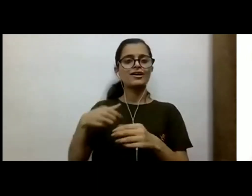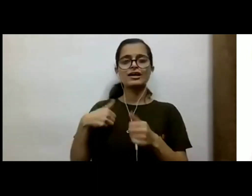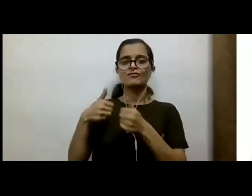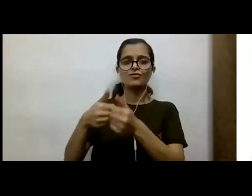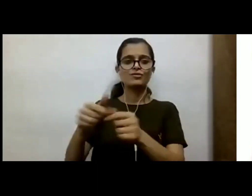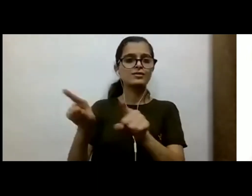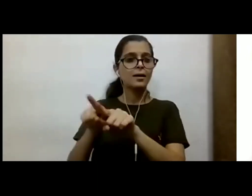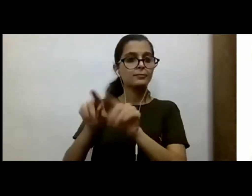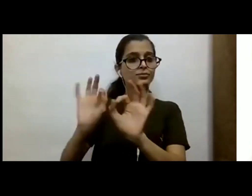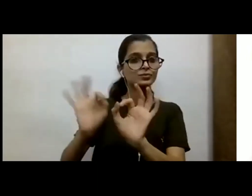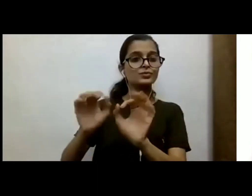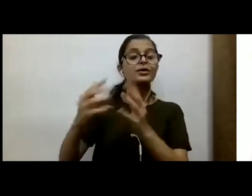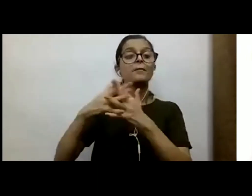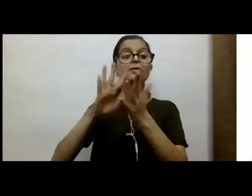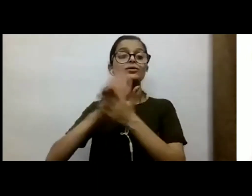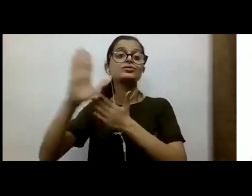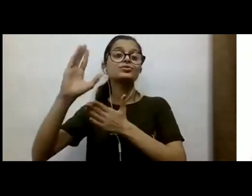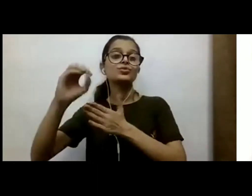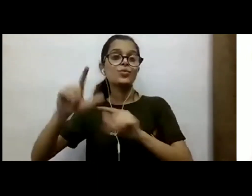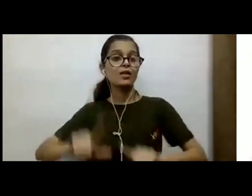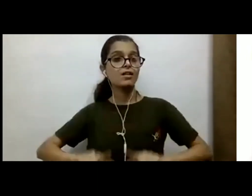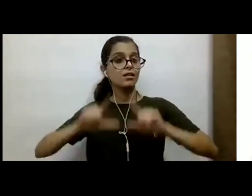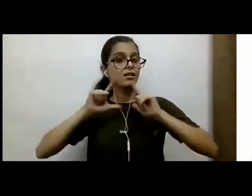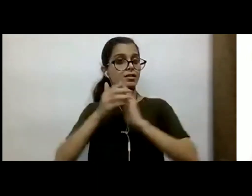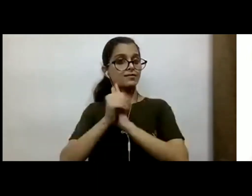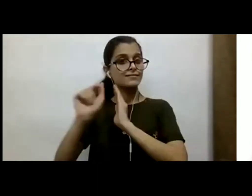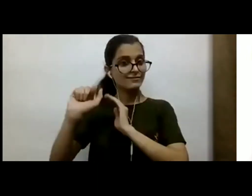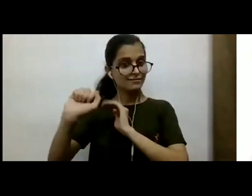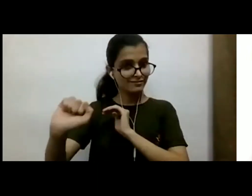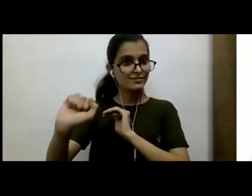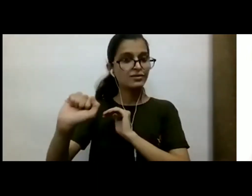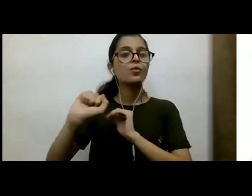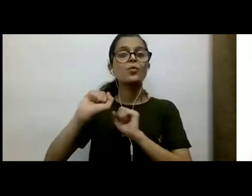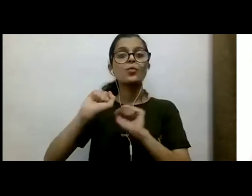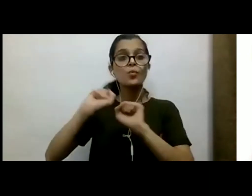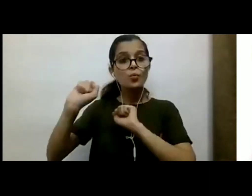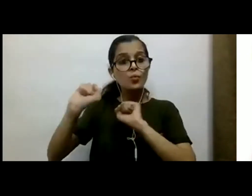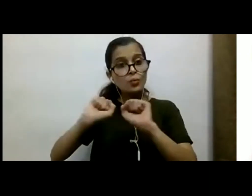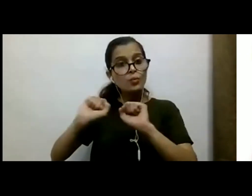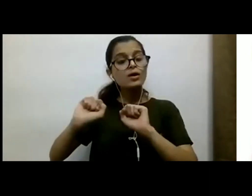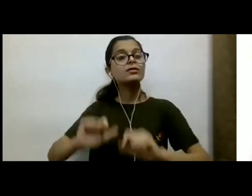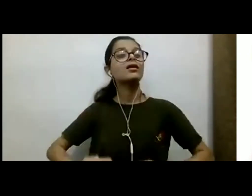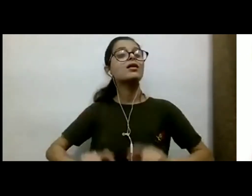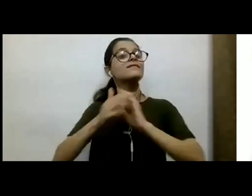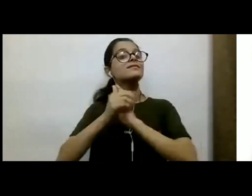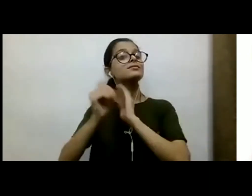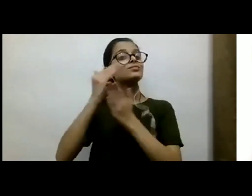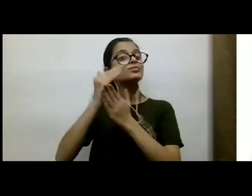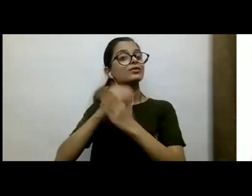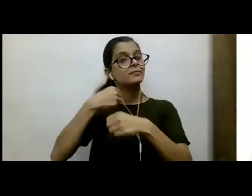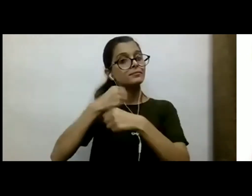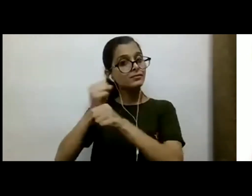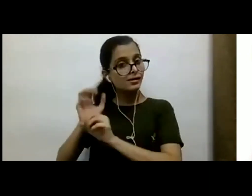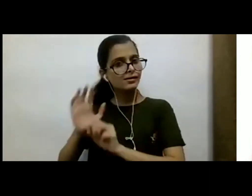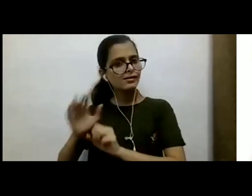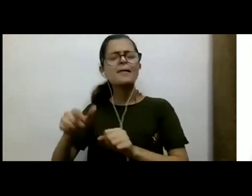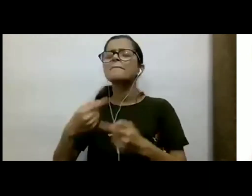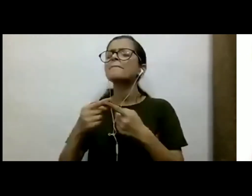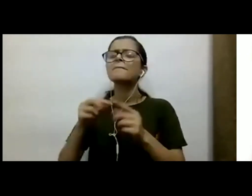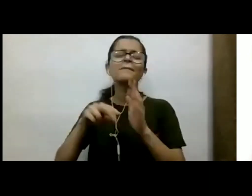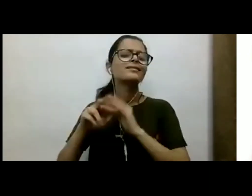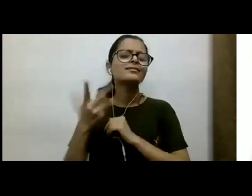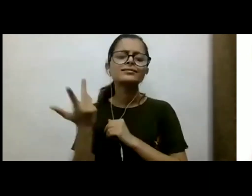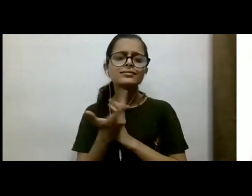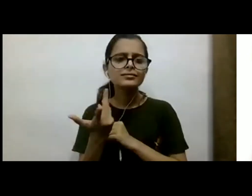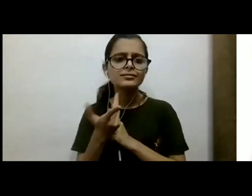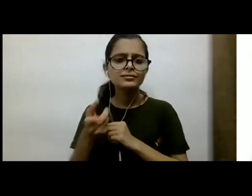WHO life skills and partnered with organizations and built in our own life skill programs. And what was the life skill program? What did it teach